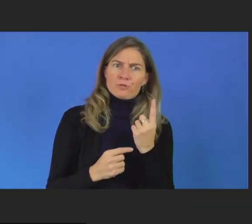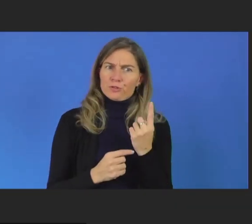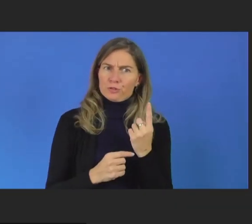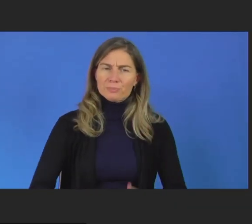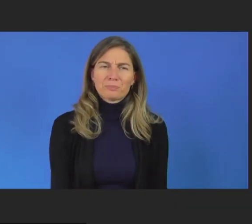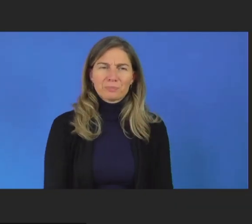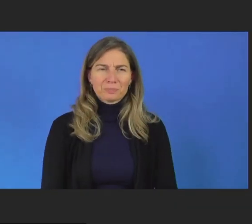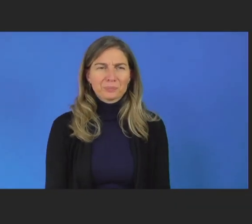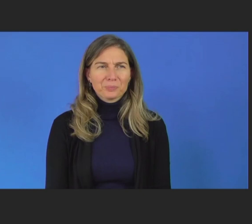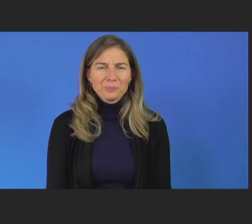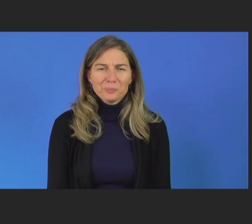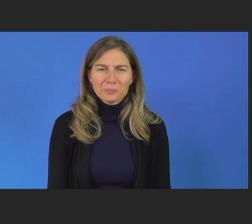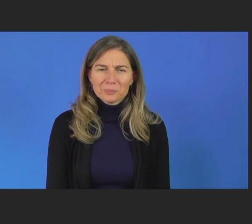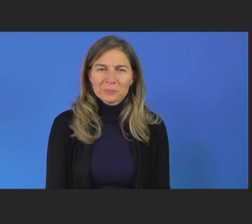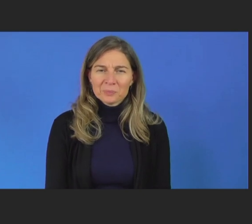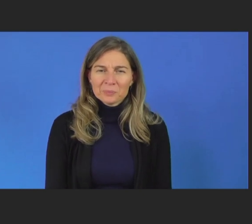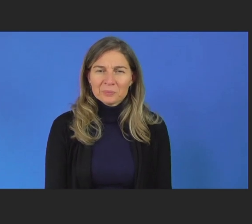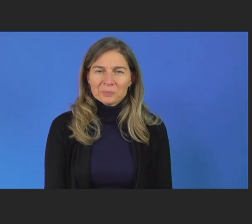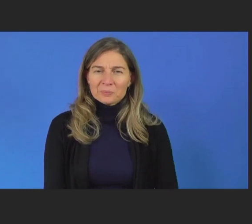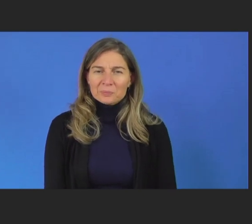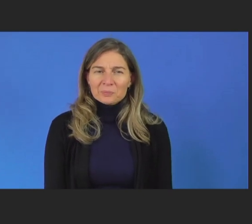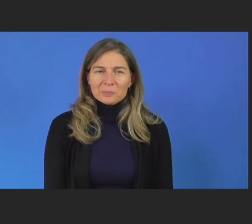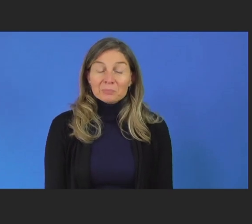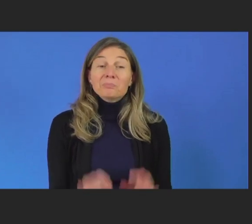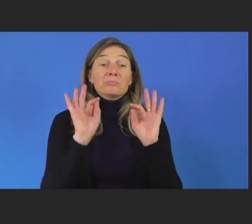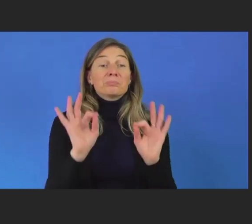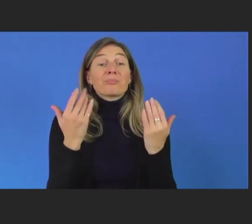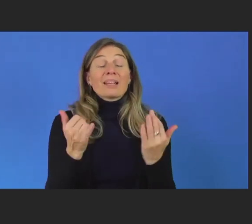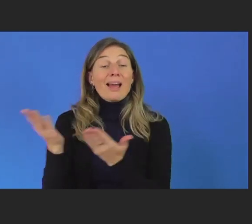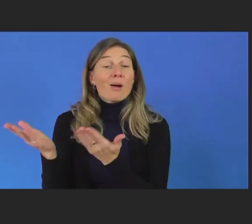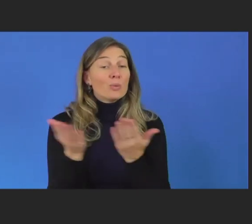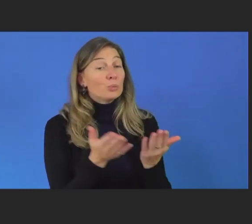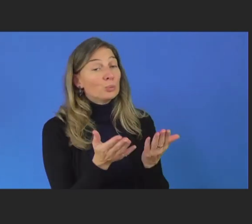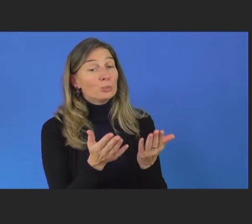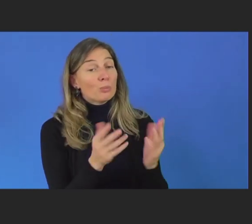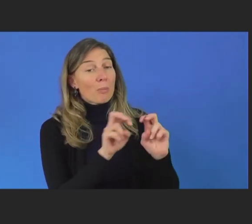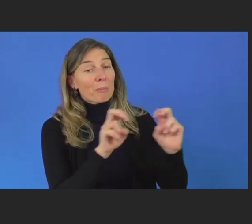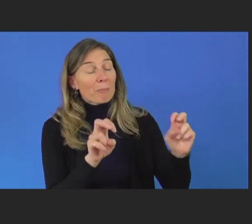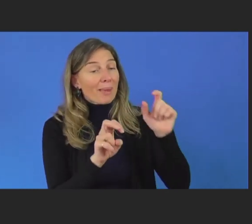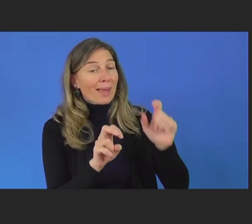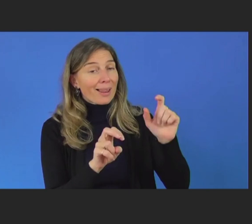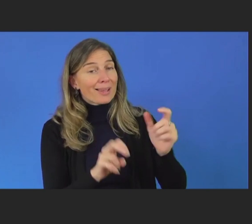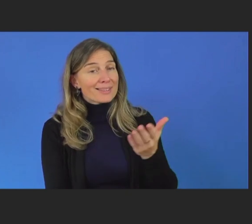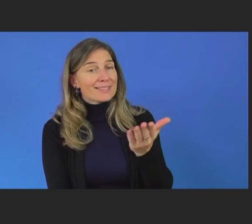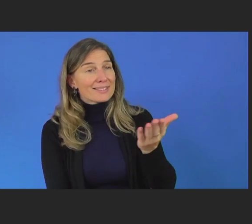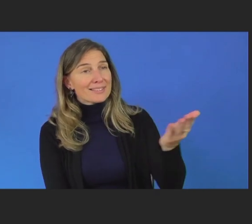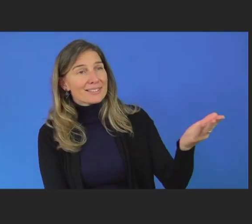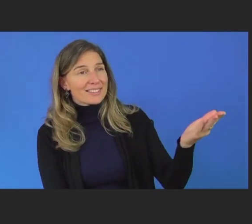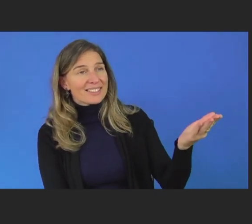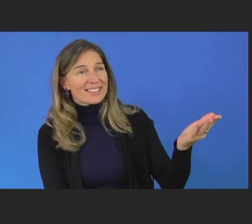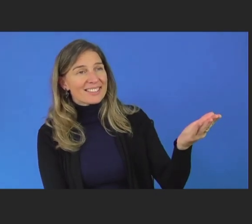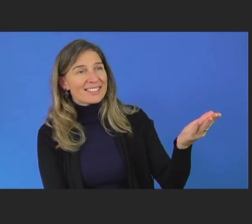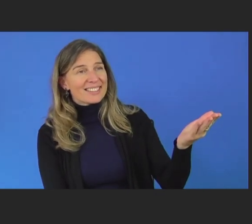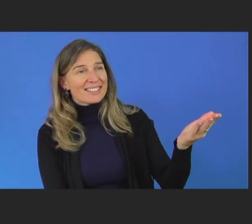will go to the panelists now. And I don't exactly